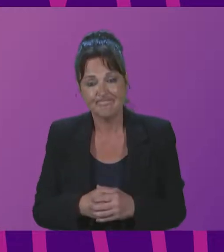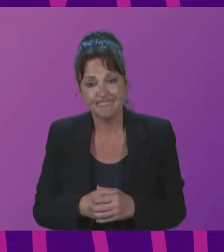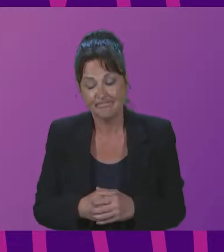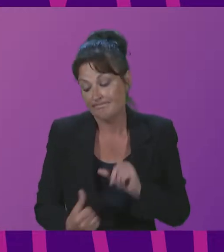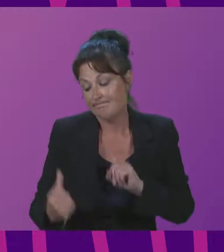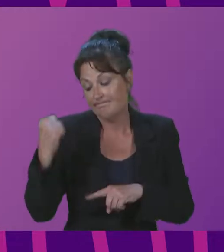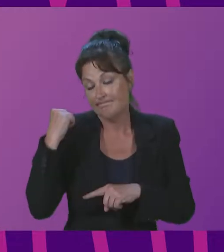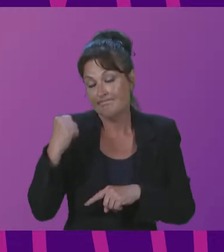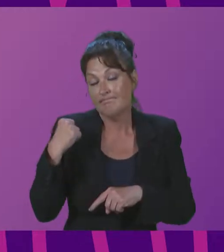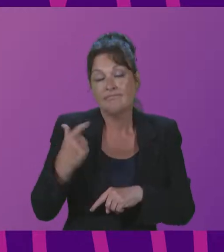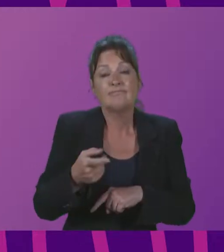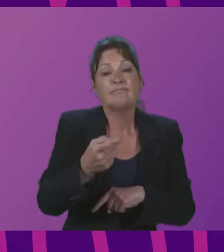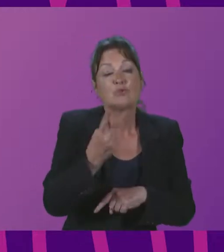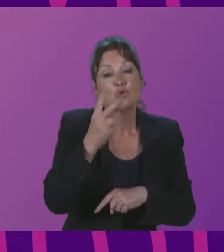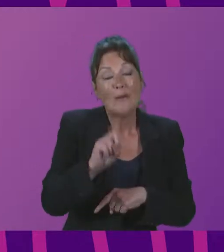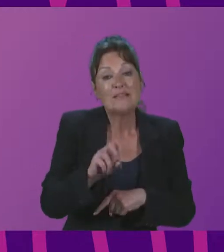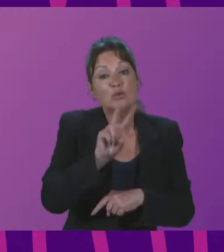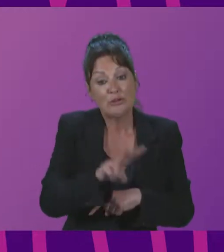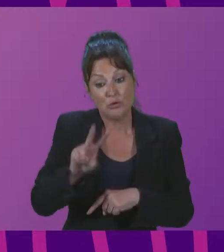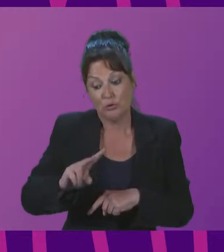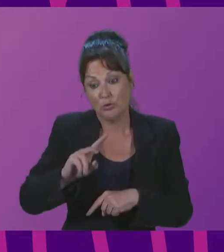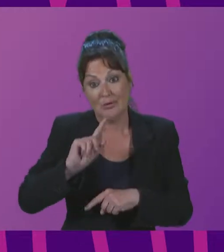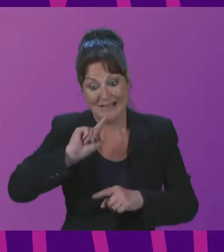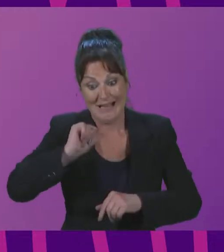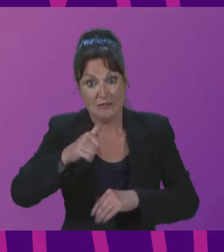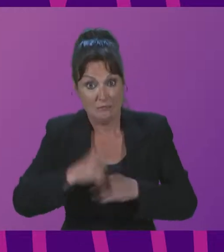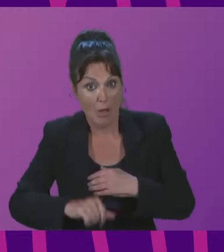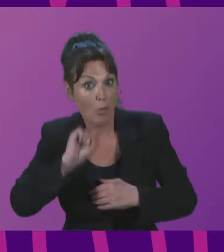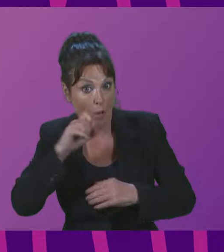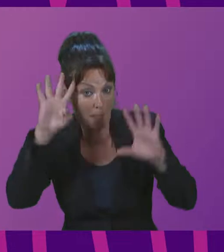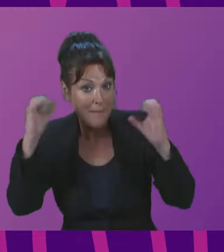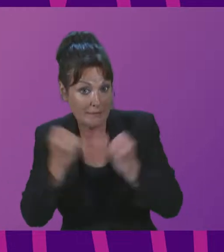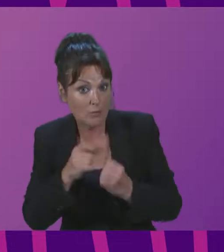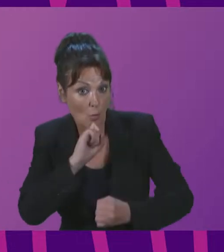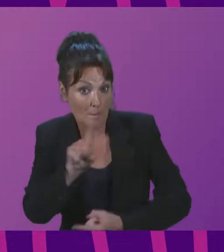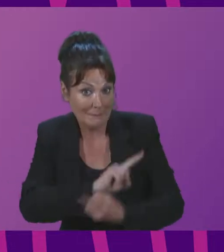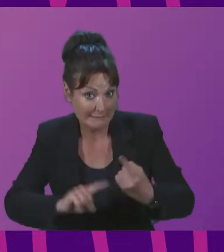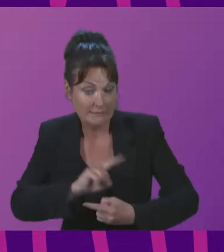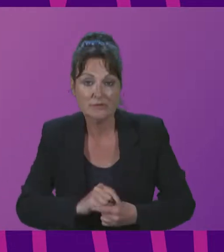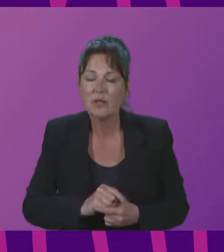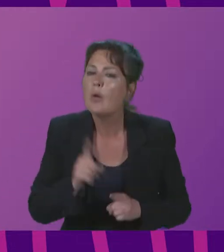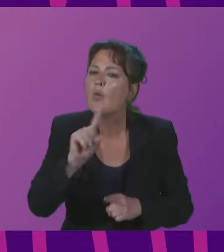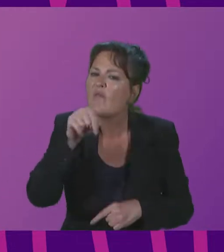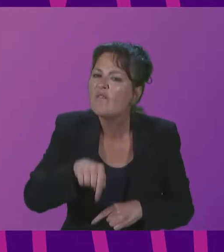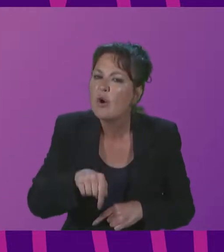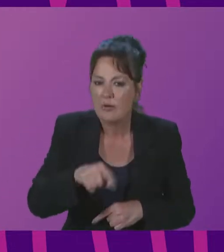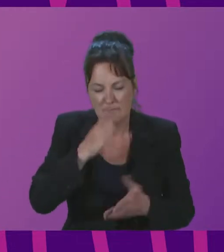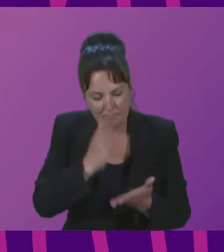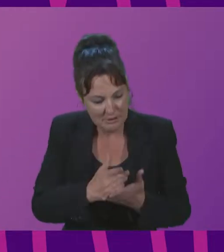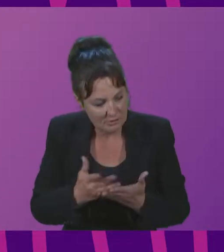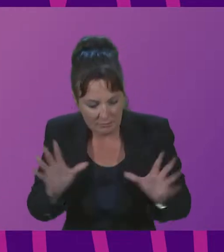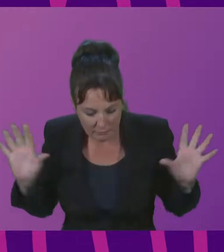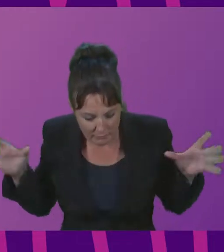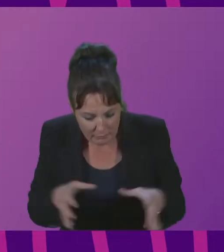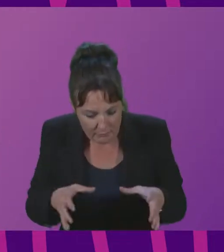2022, to be held in Mexico next month, will be an opportunity to firmly anchor culture